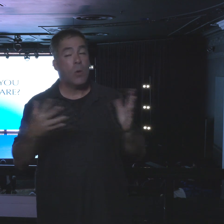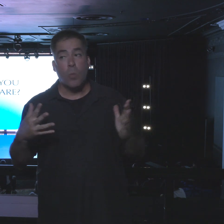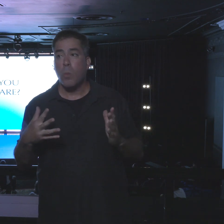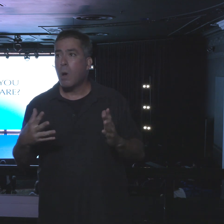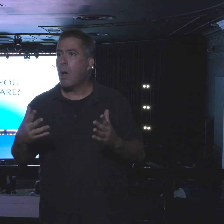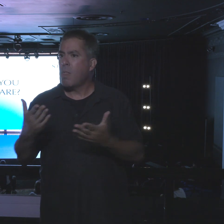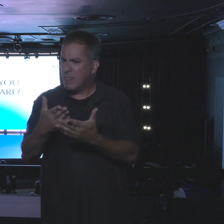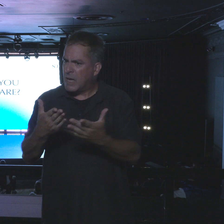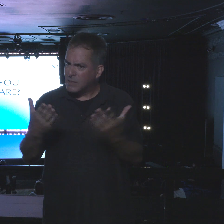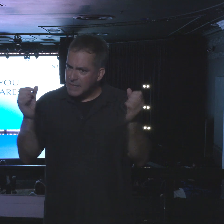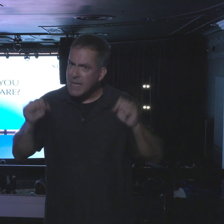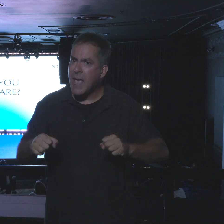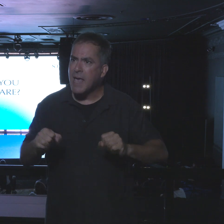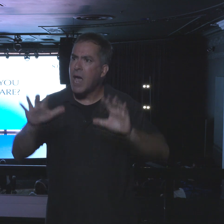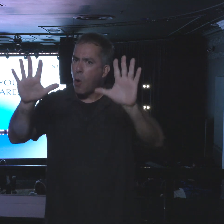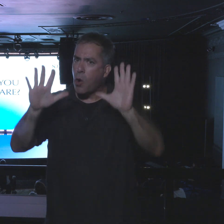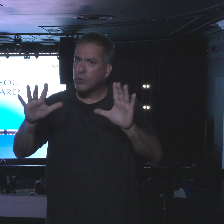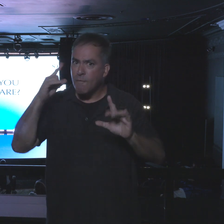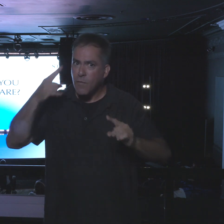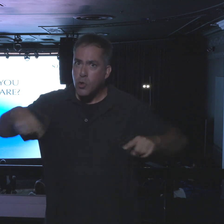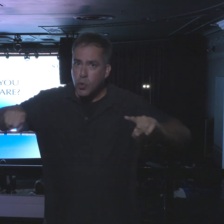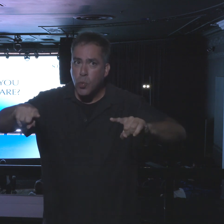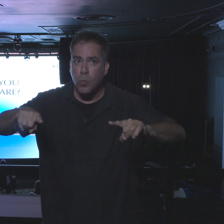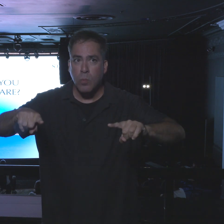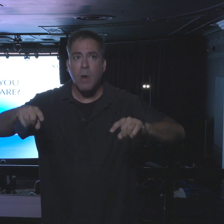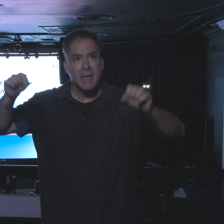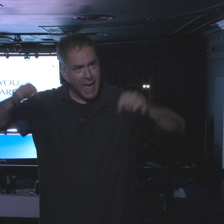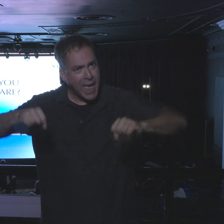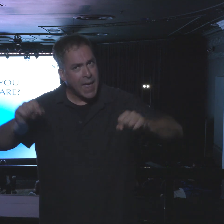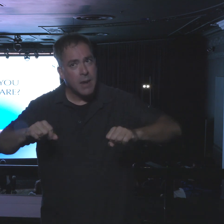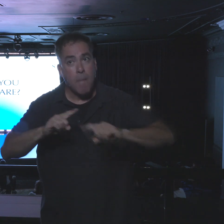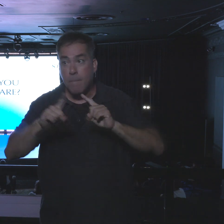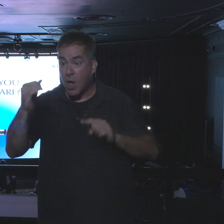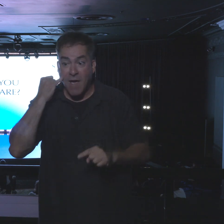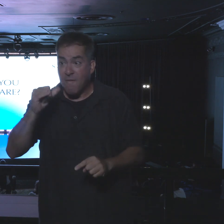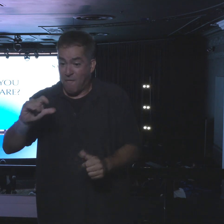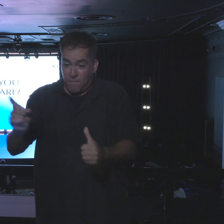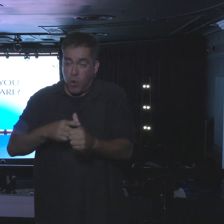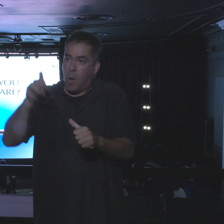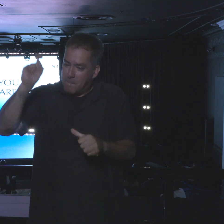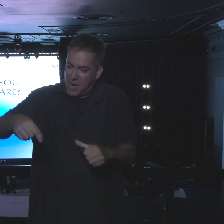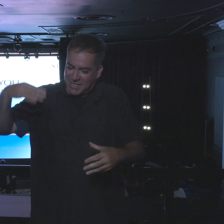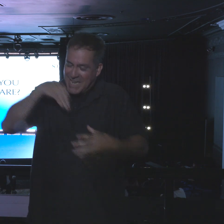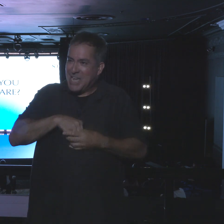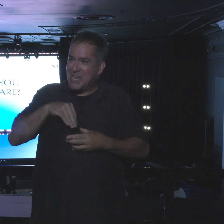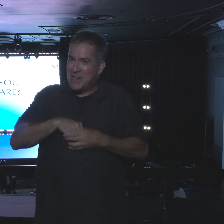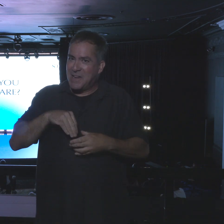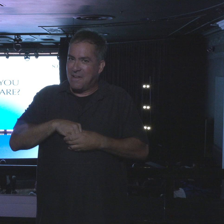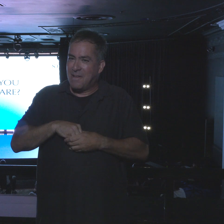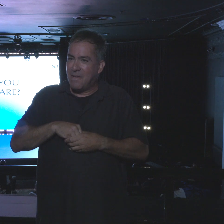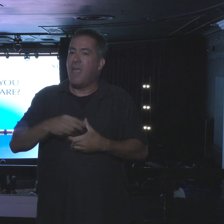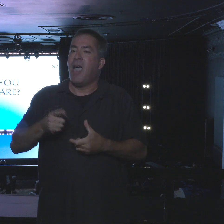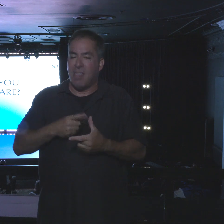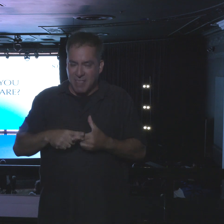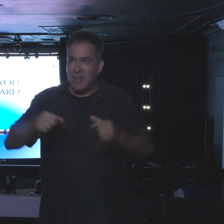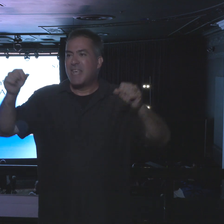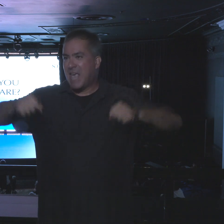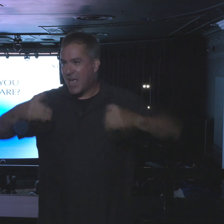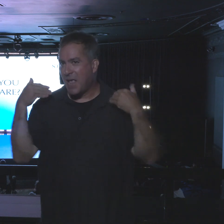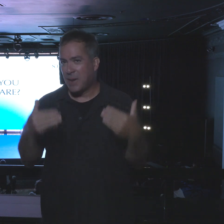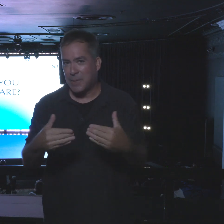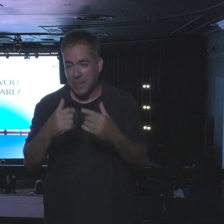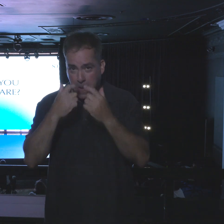unless they happen in you, they won't change you. 38 years later in the book of Joshua,